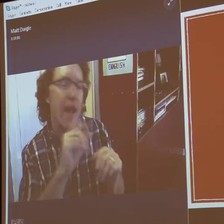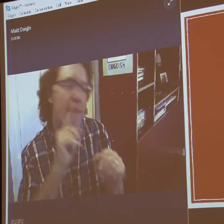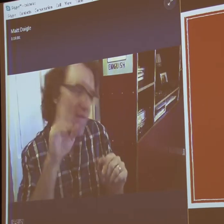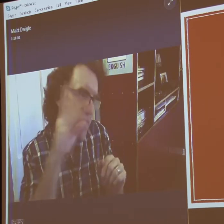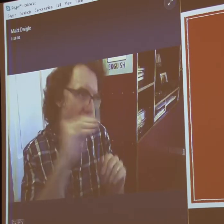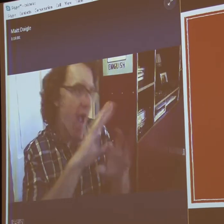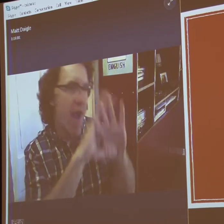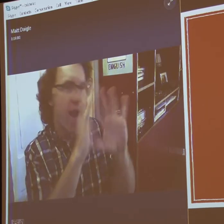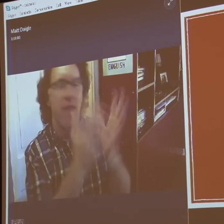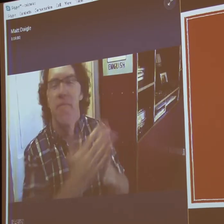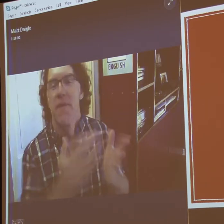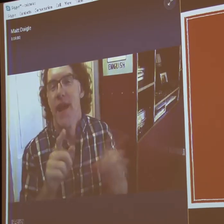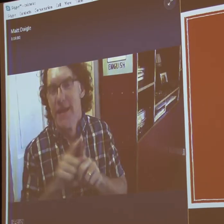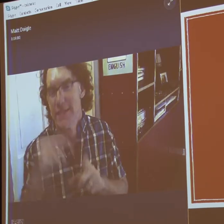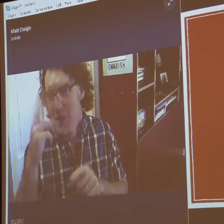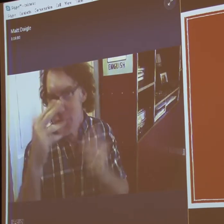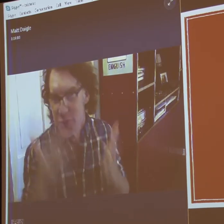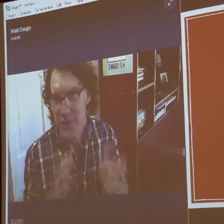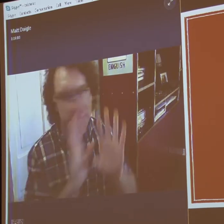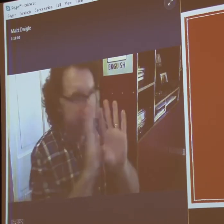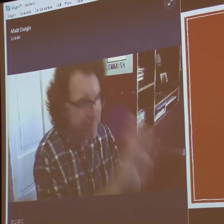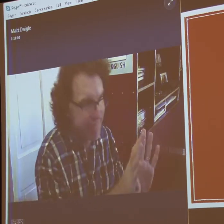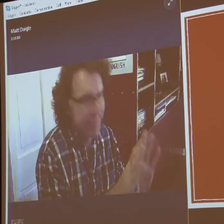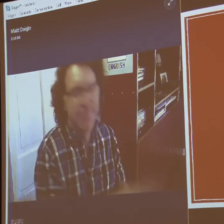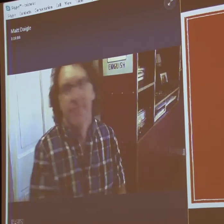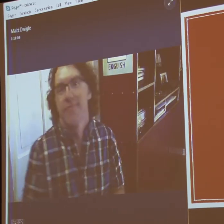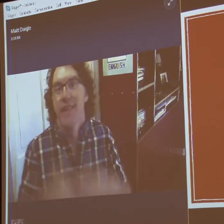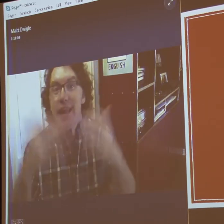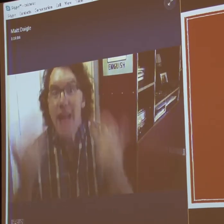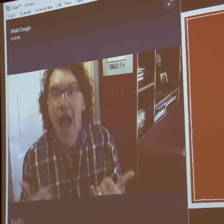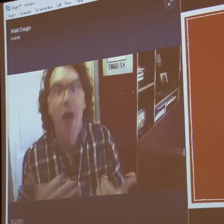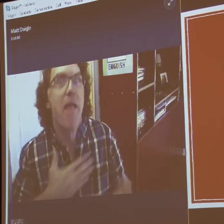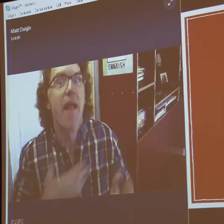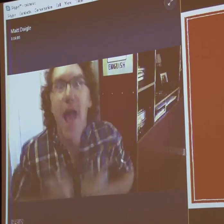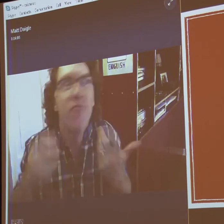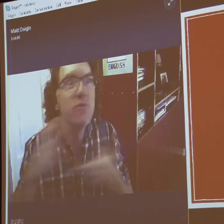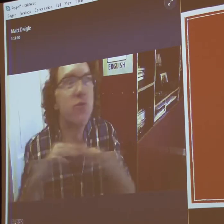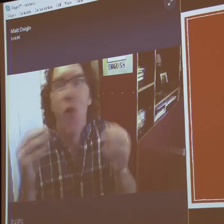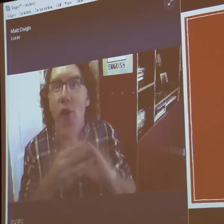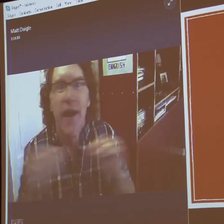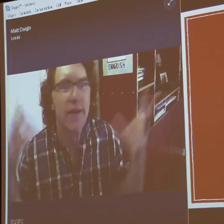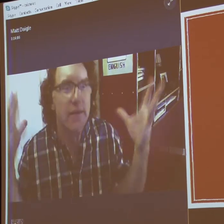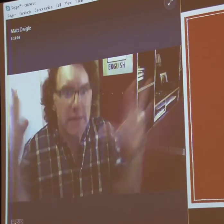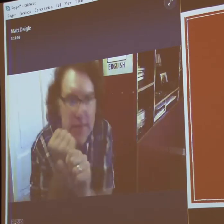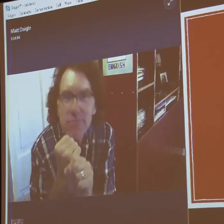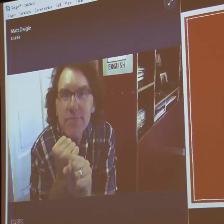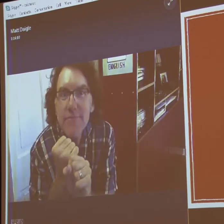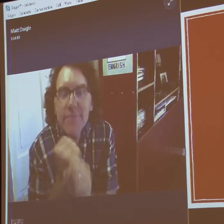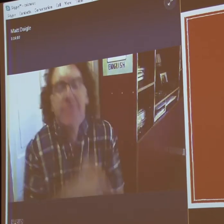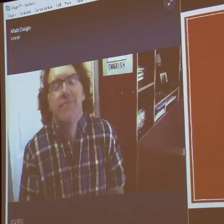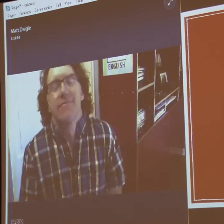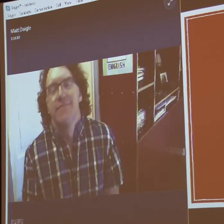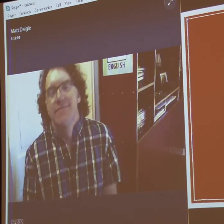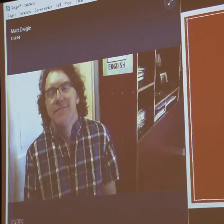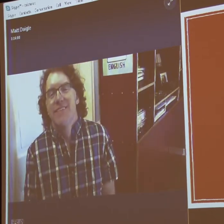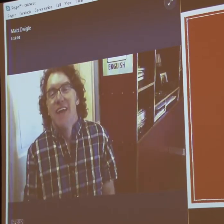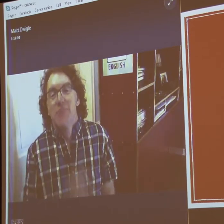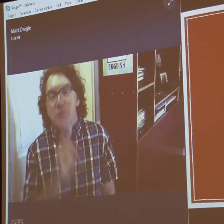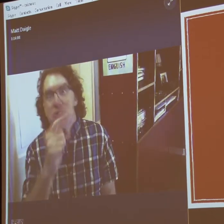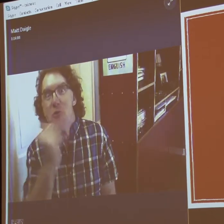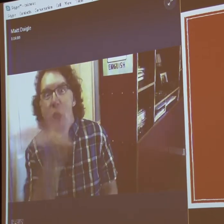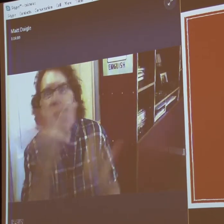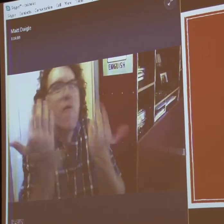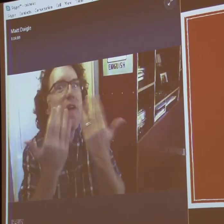And now you know about that deaf guy, me as a cartoonist, my art background, now my life story. Condensed.